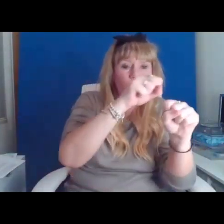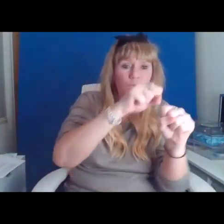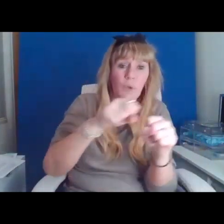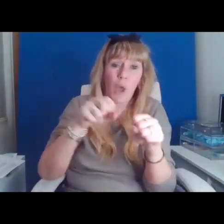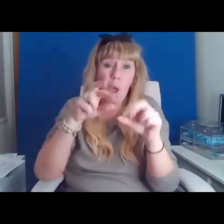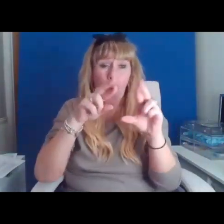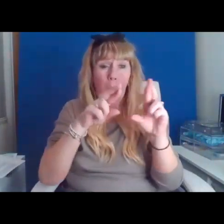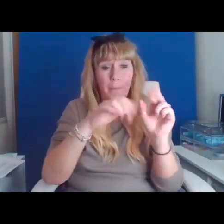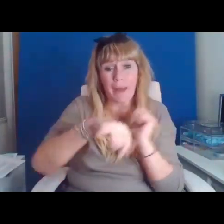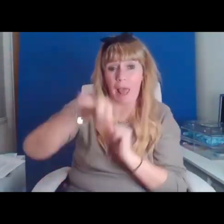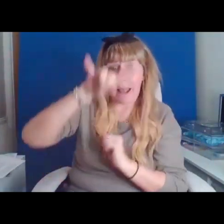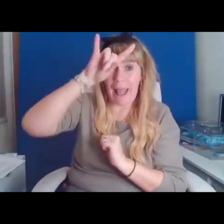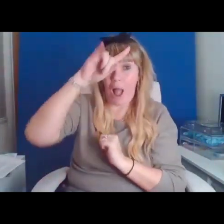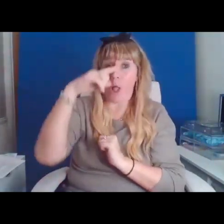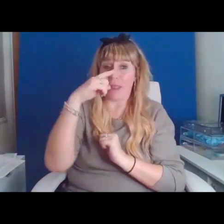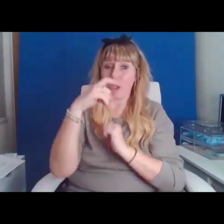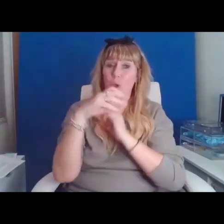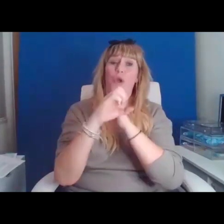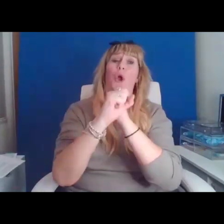you can hold on.